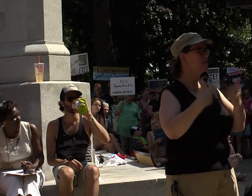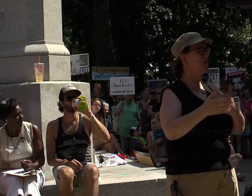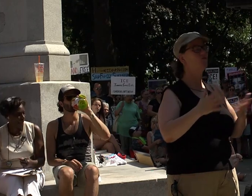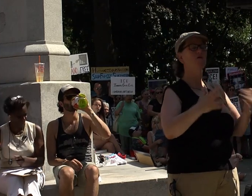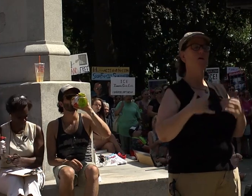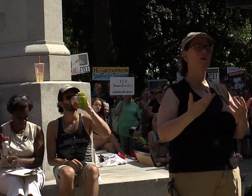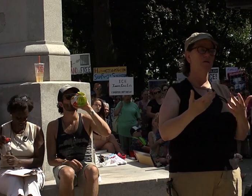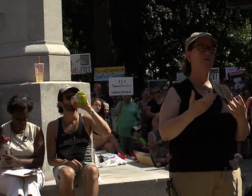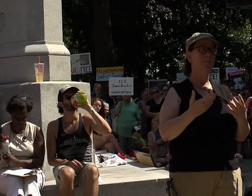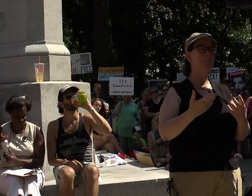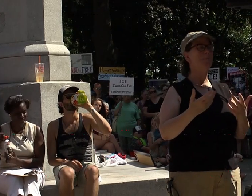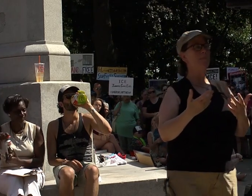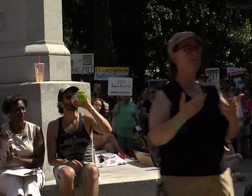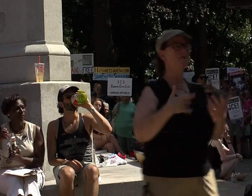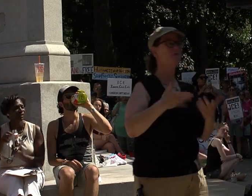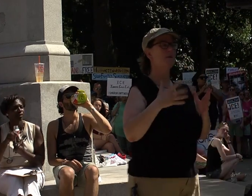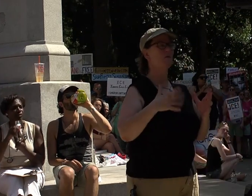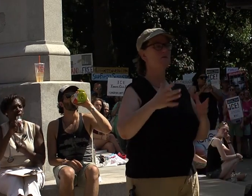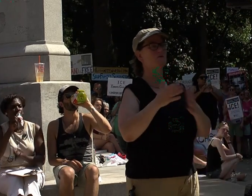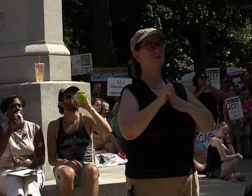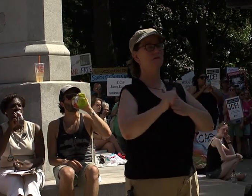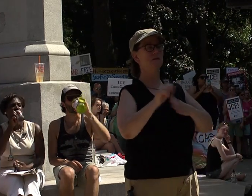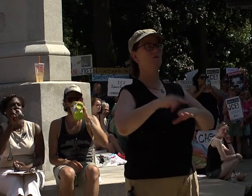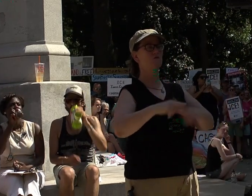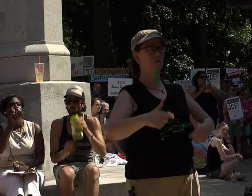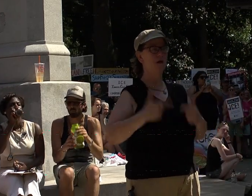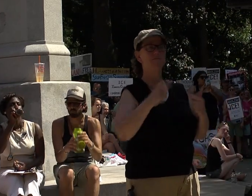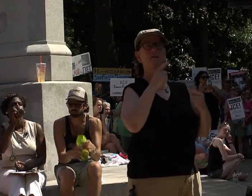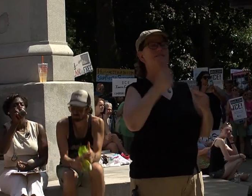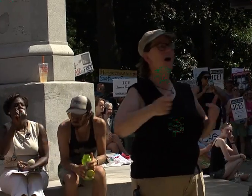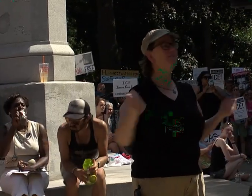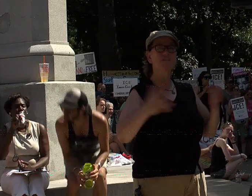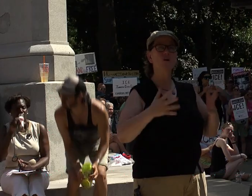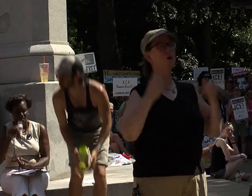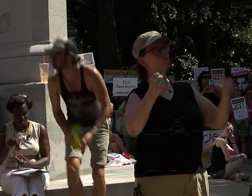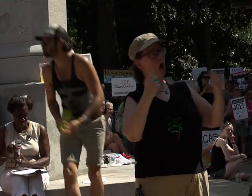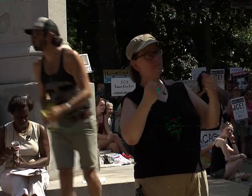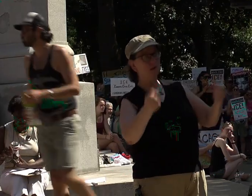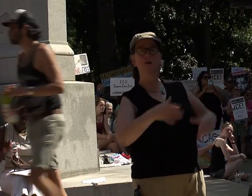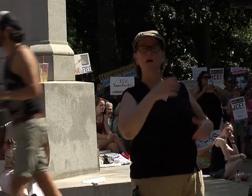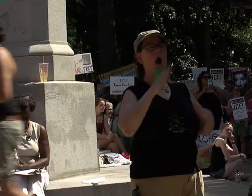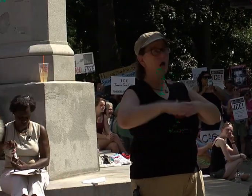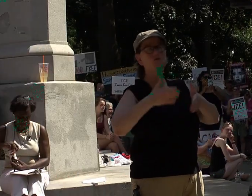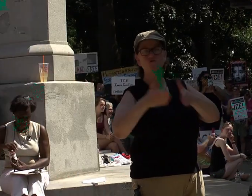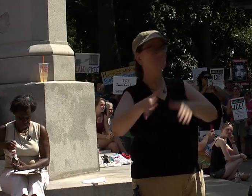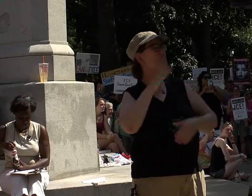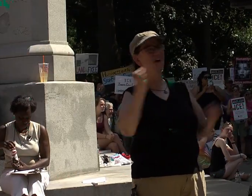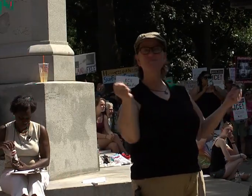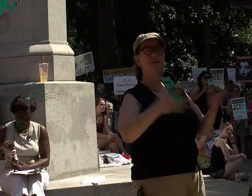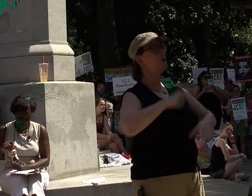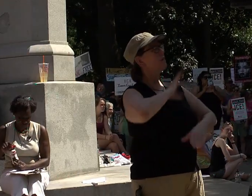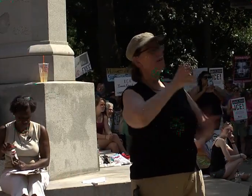us to lead a normal life without fear of driving on the streets, without fear of being stopped by the police, without fear of being